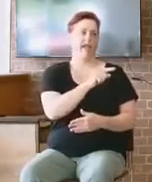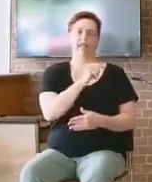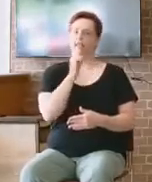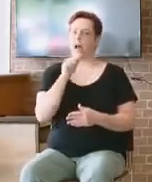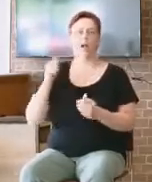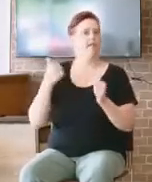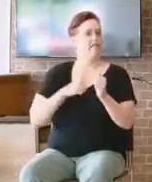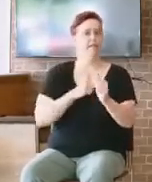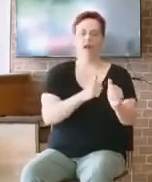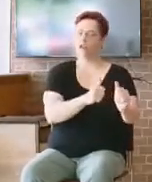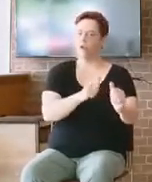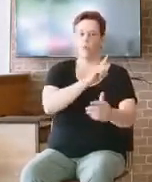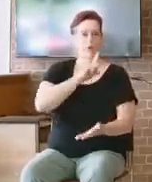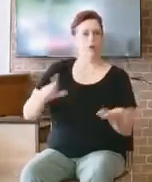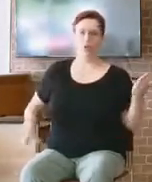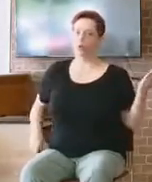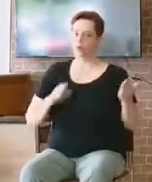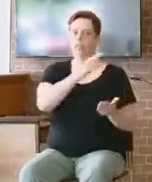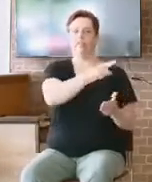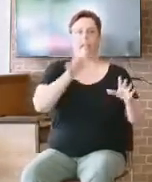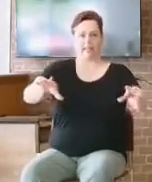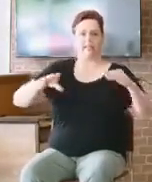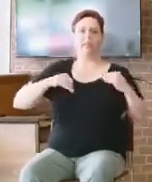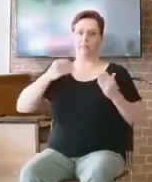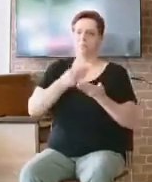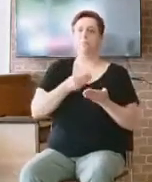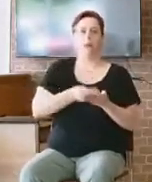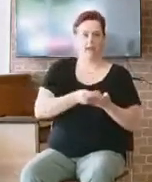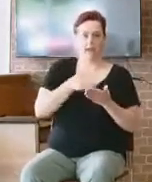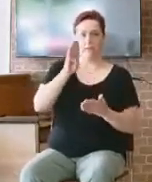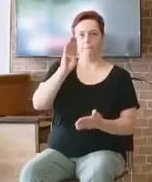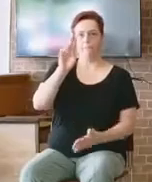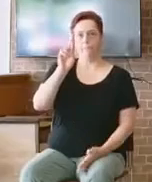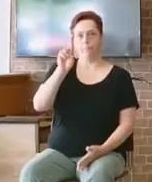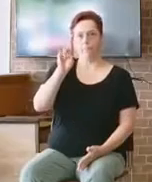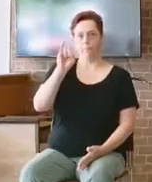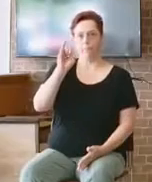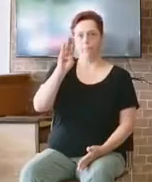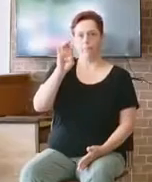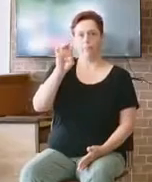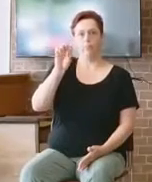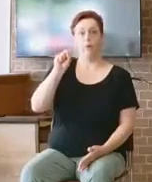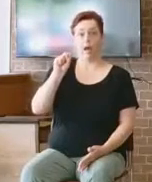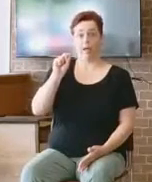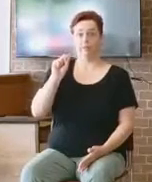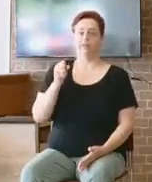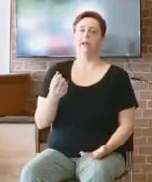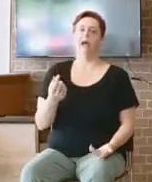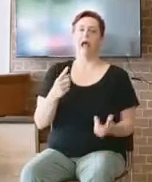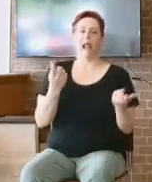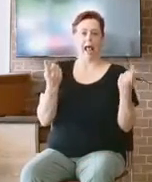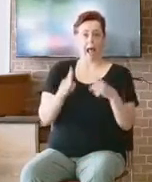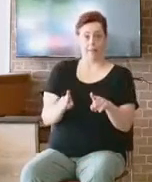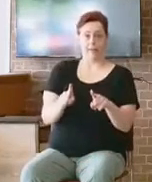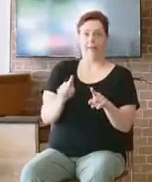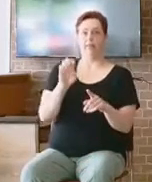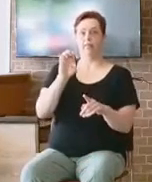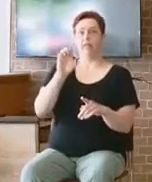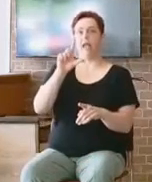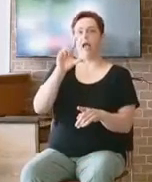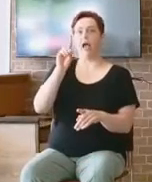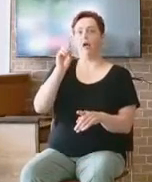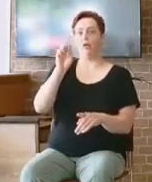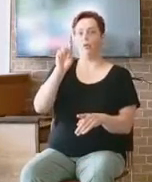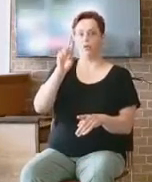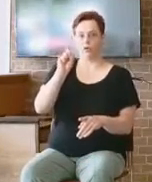Israel gathered themselves together and came to Samuel unto Ramah and said unto him, behold, thou